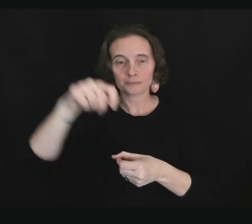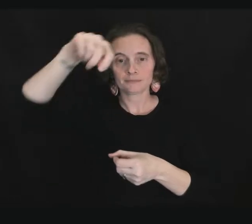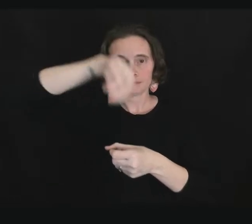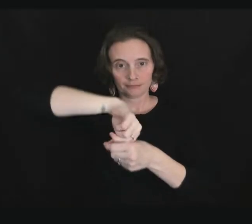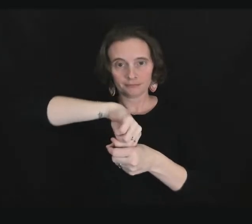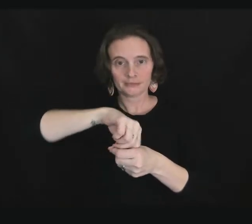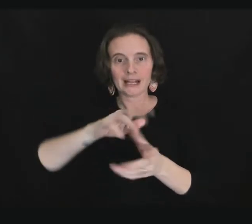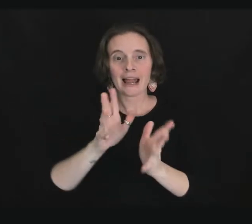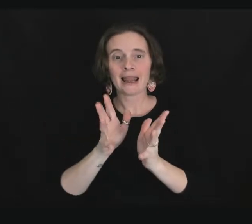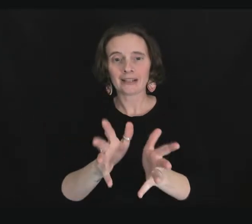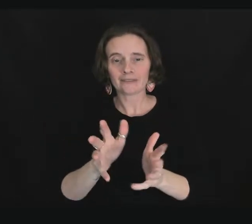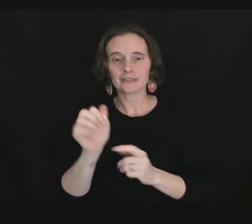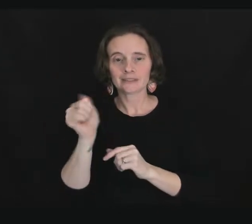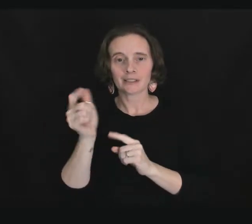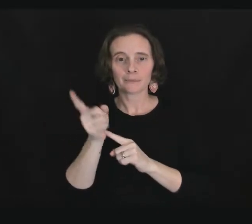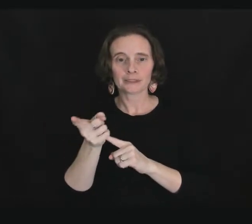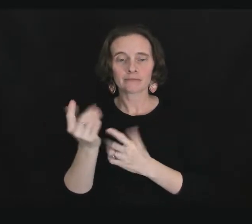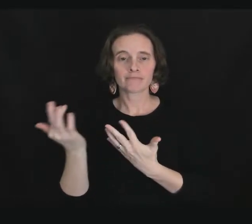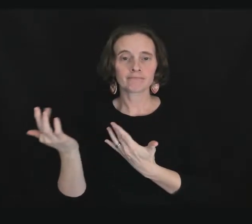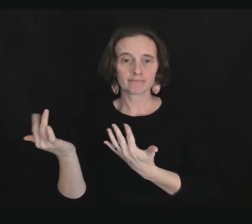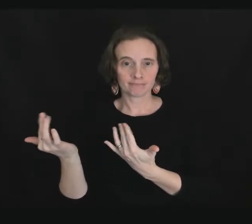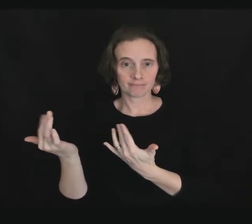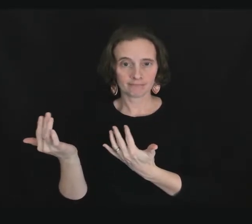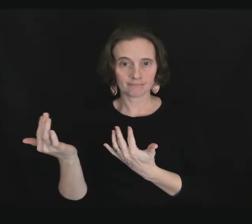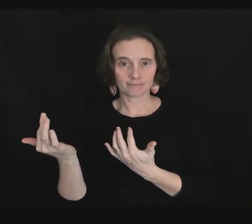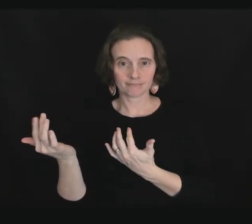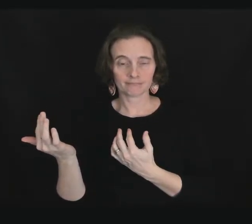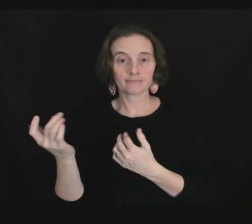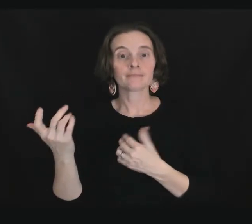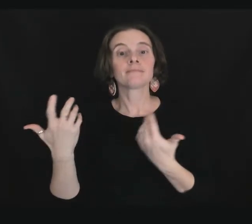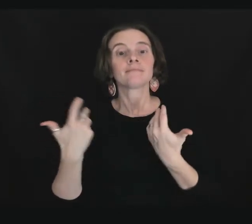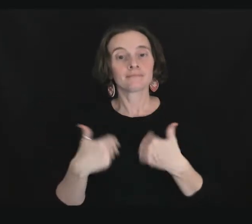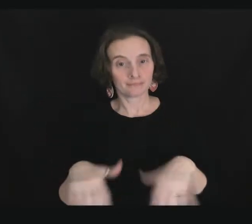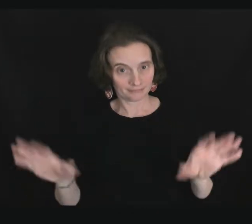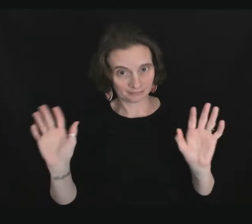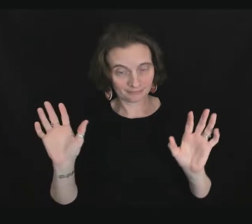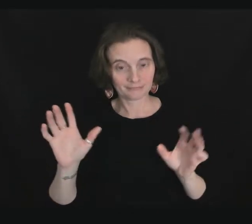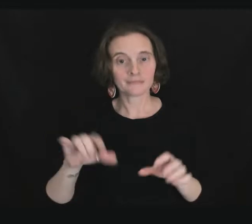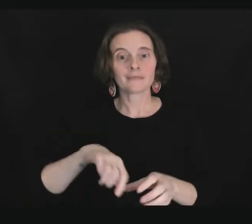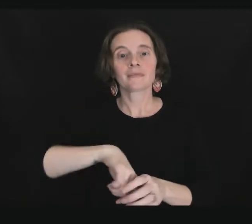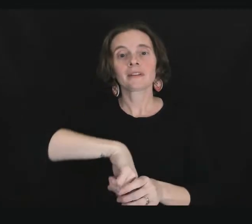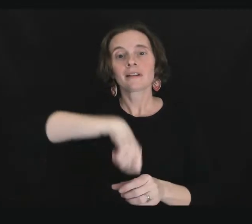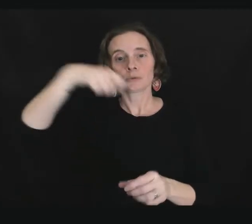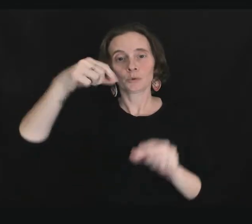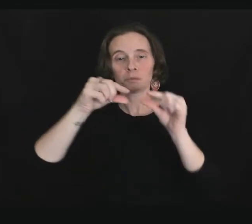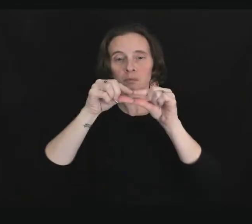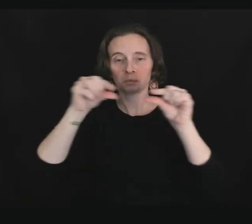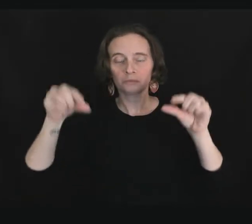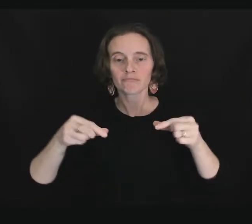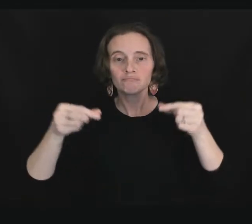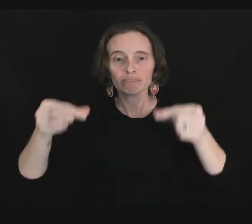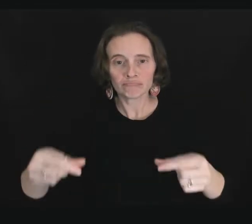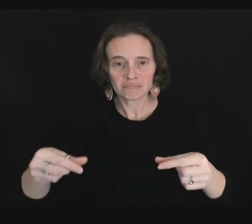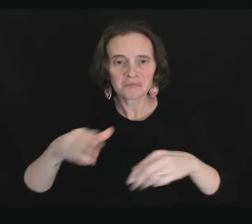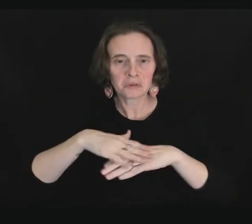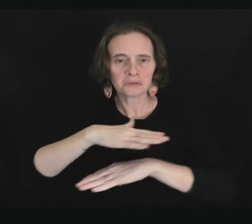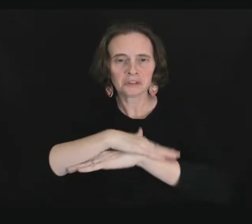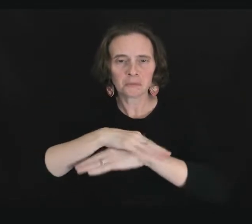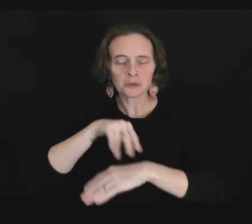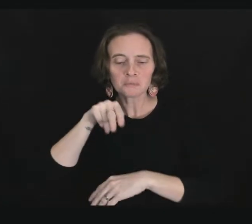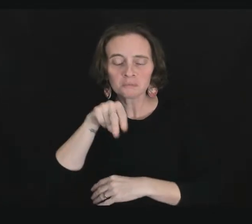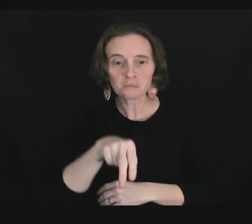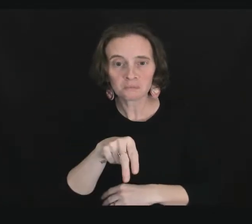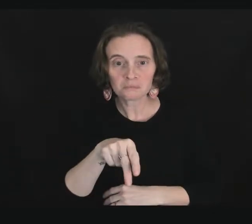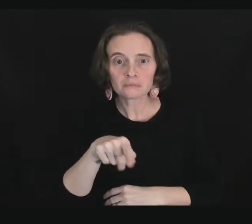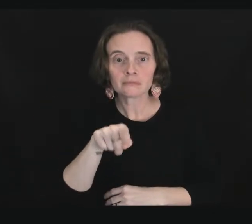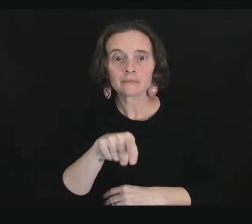Place the swab in the tube, making sure it touches the bottom. Stir it four times in the liquid.